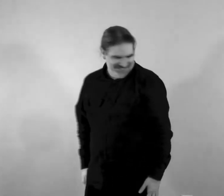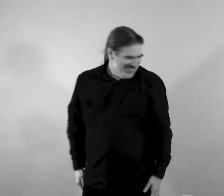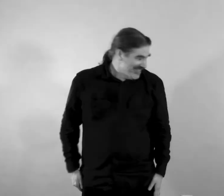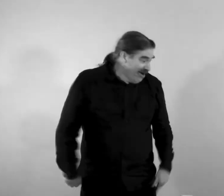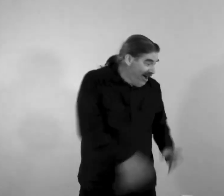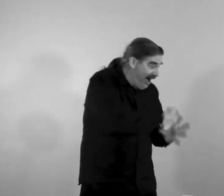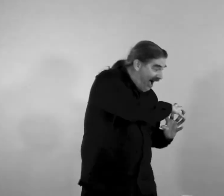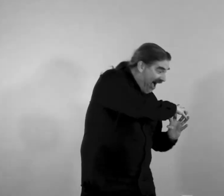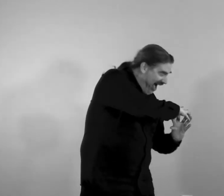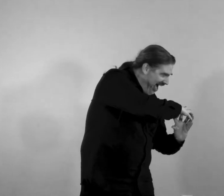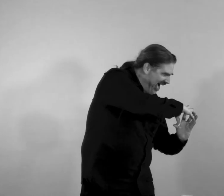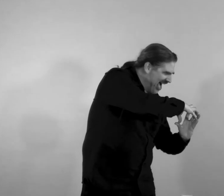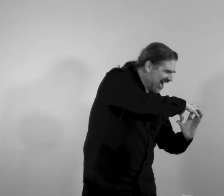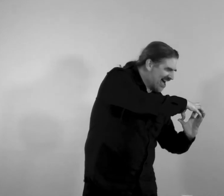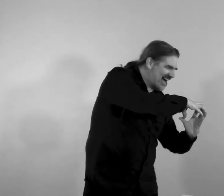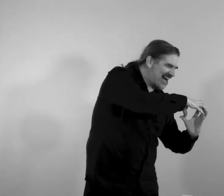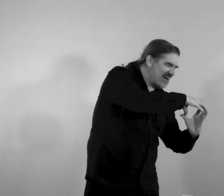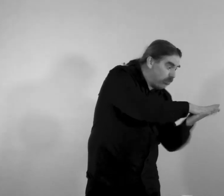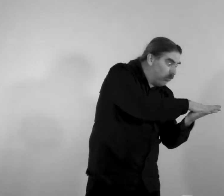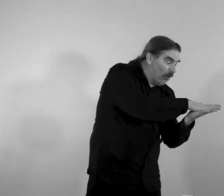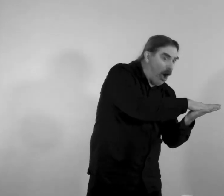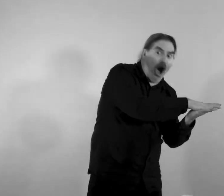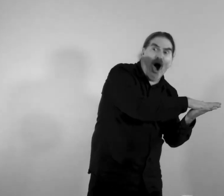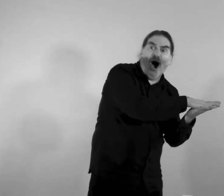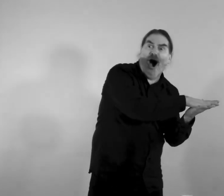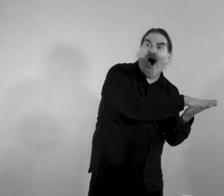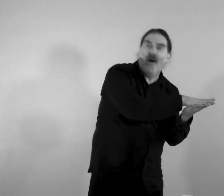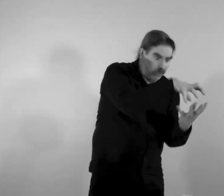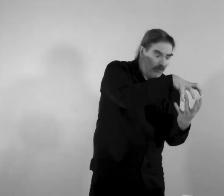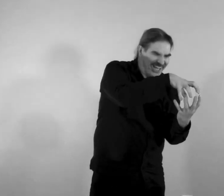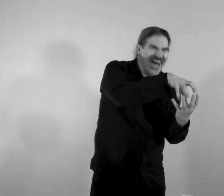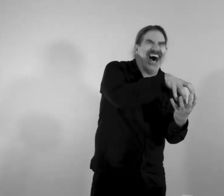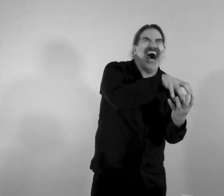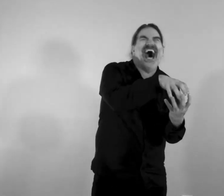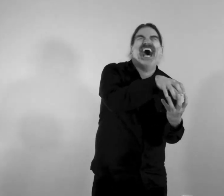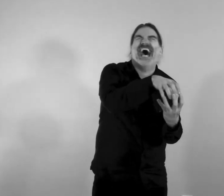A flat earth. A round earth.